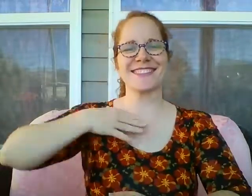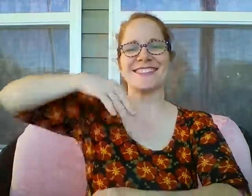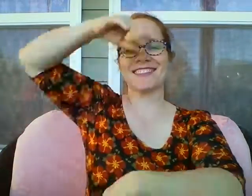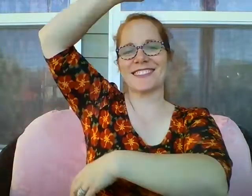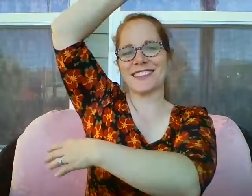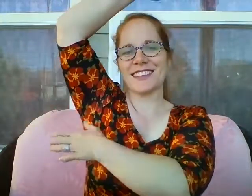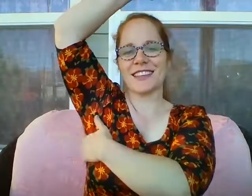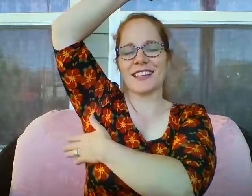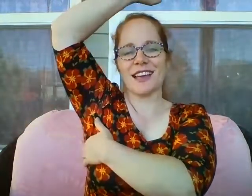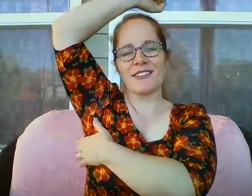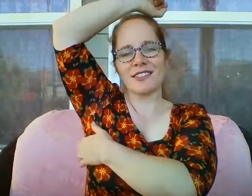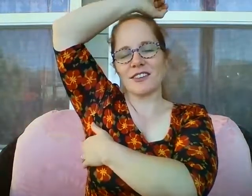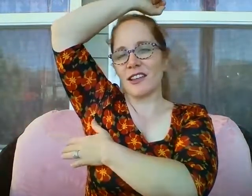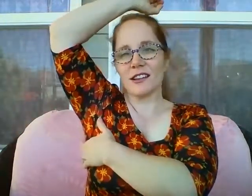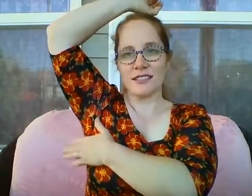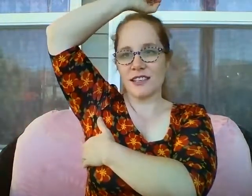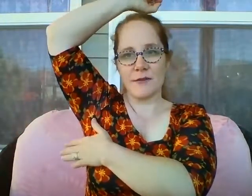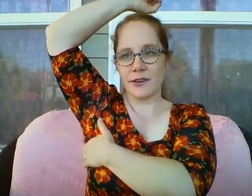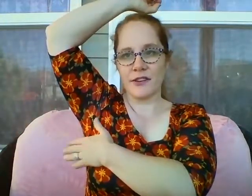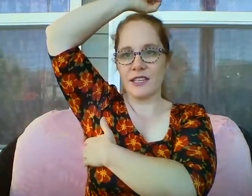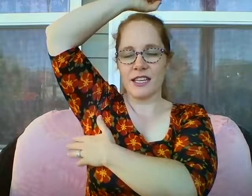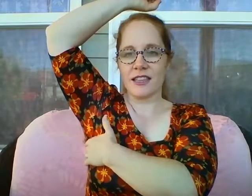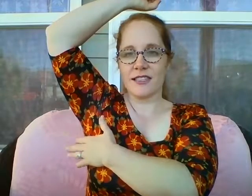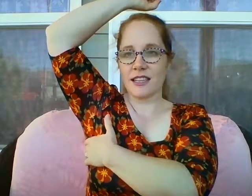I will no longer suffer needlessly.